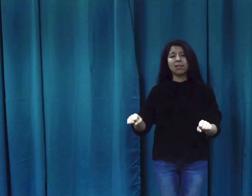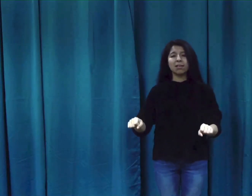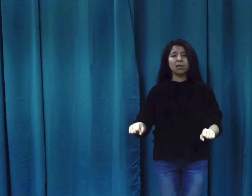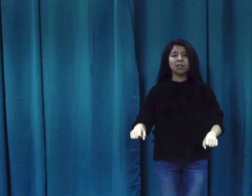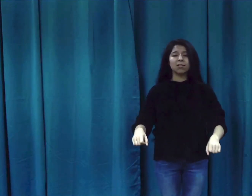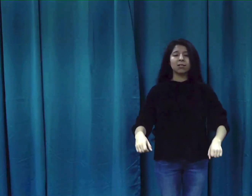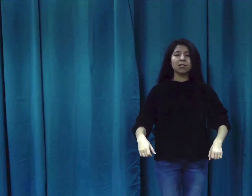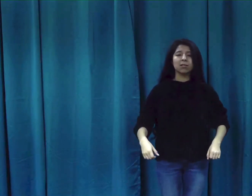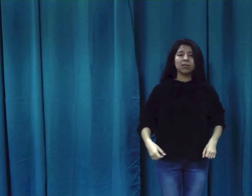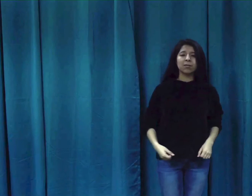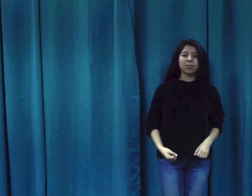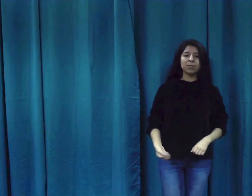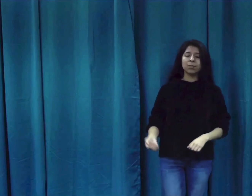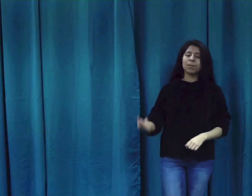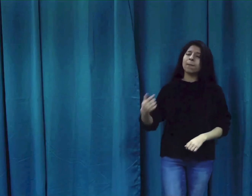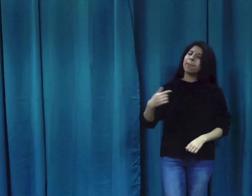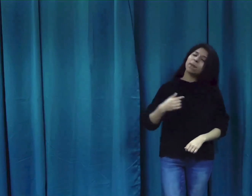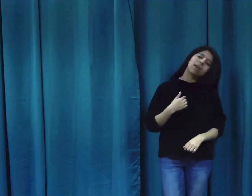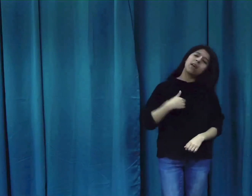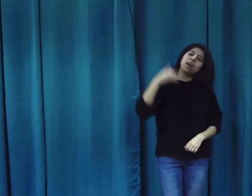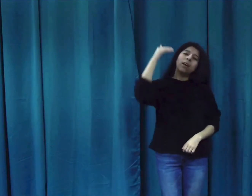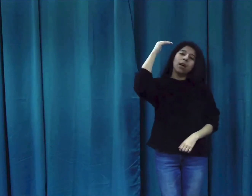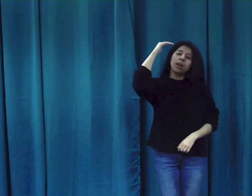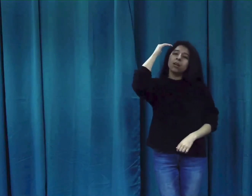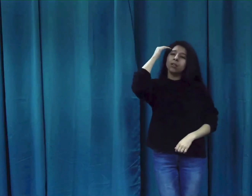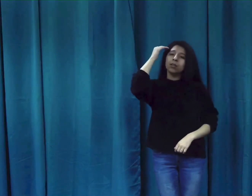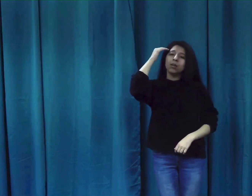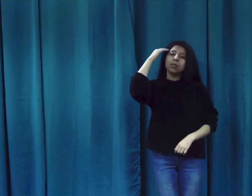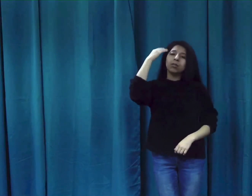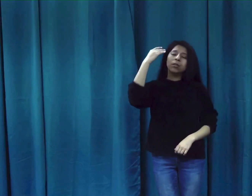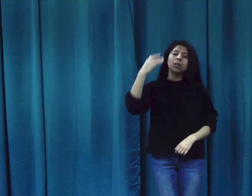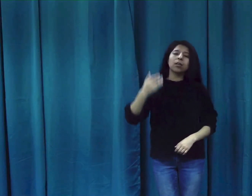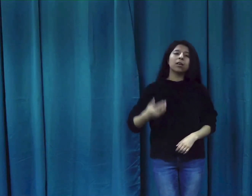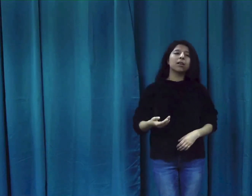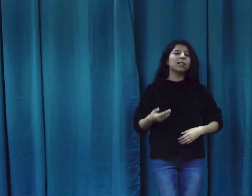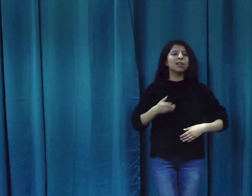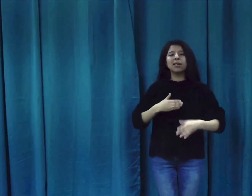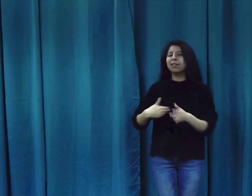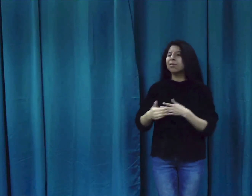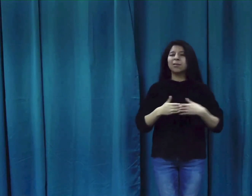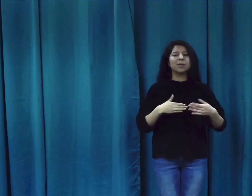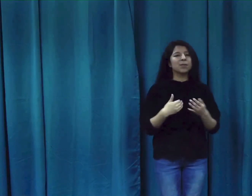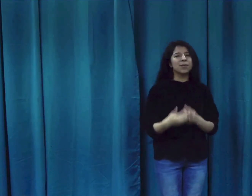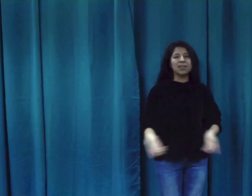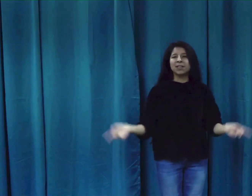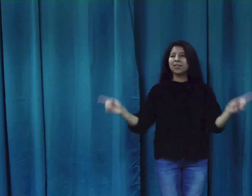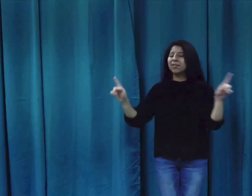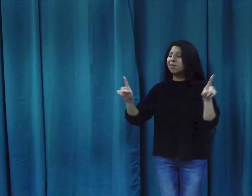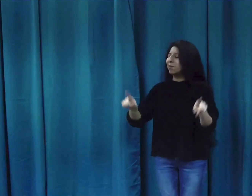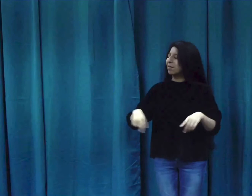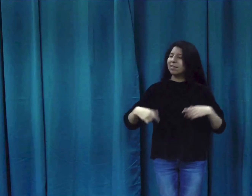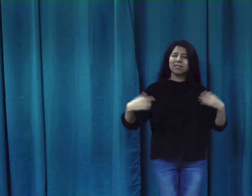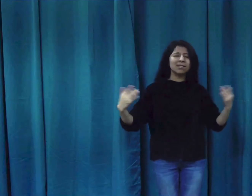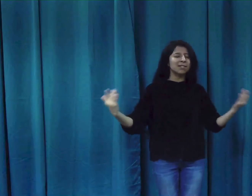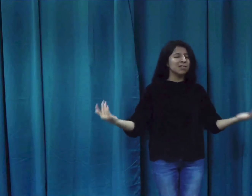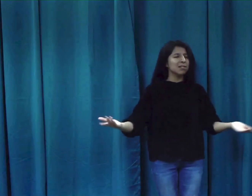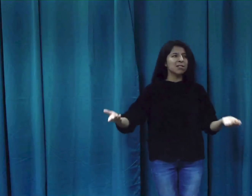But I know, no matter what it